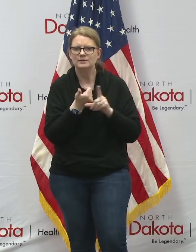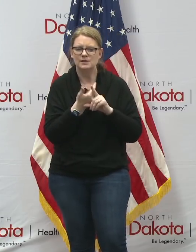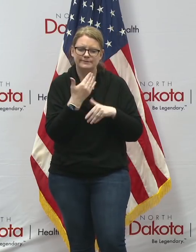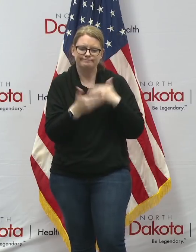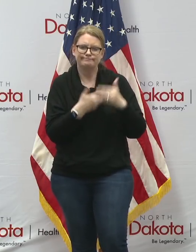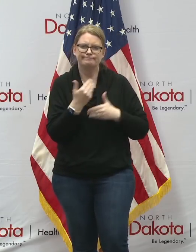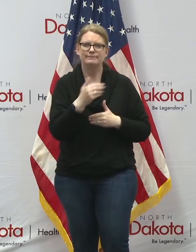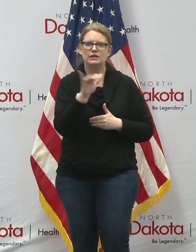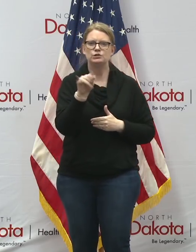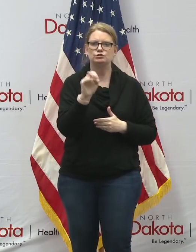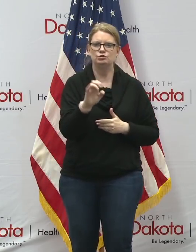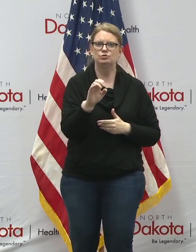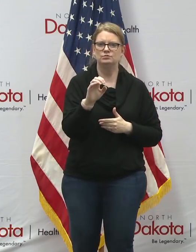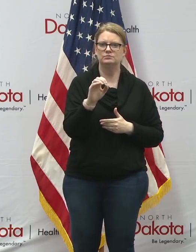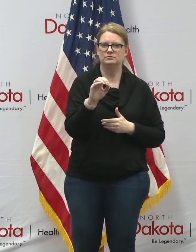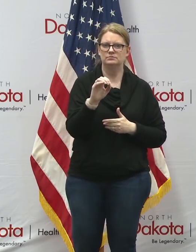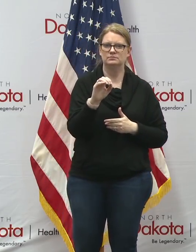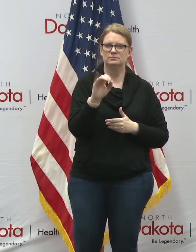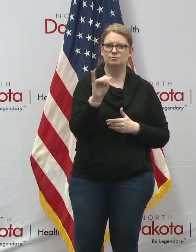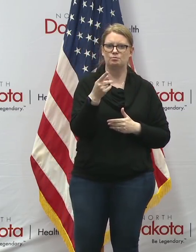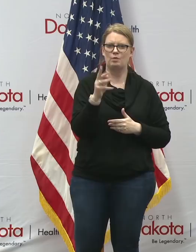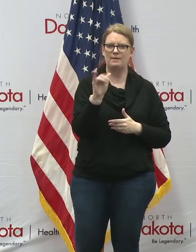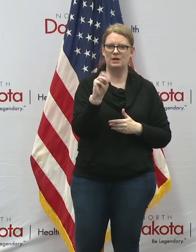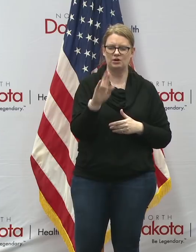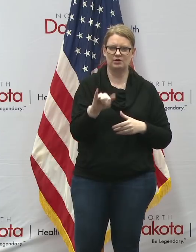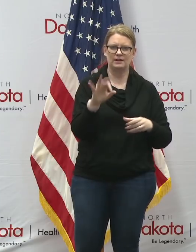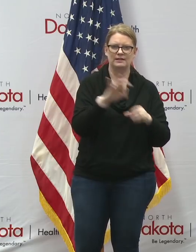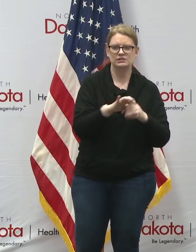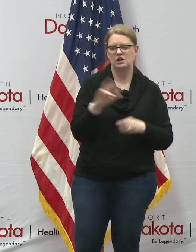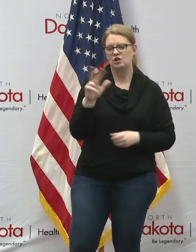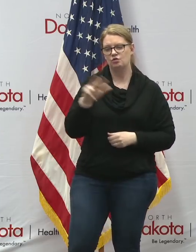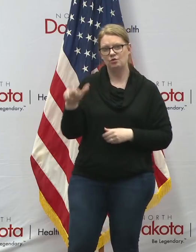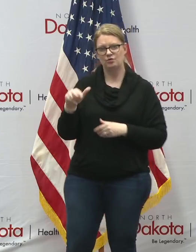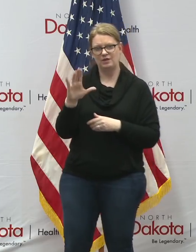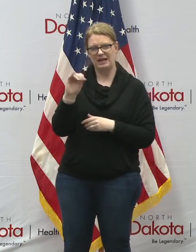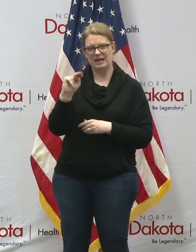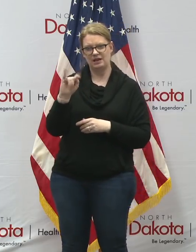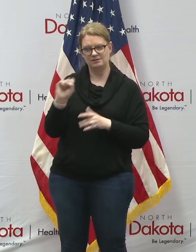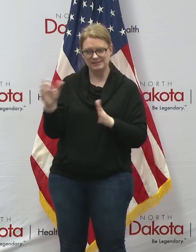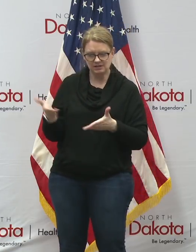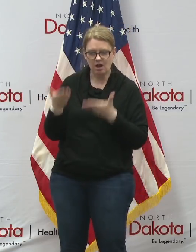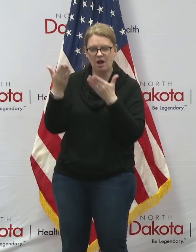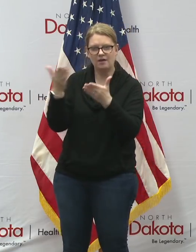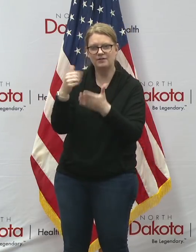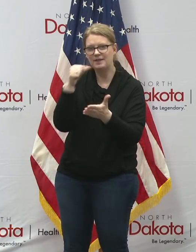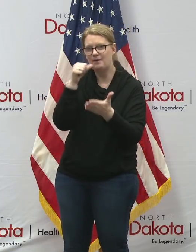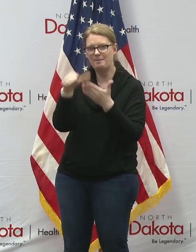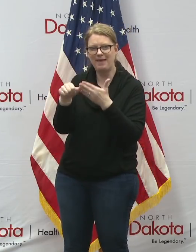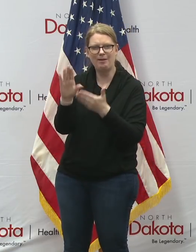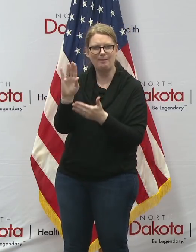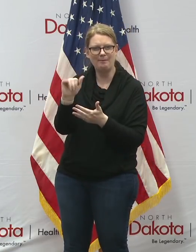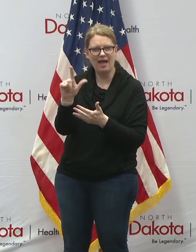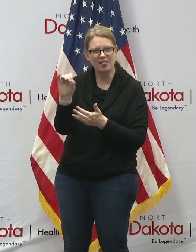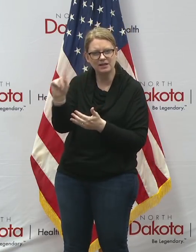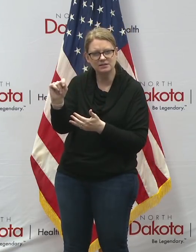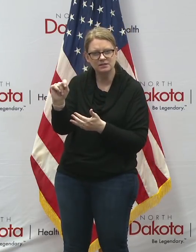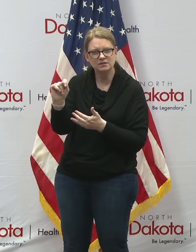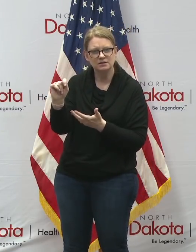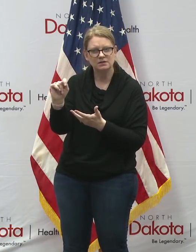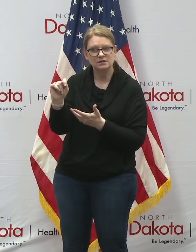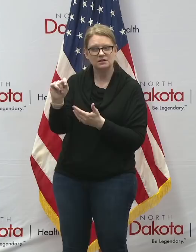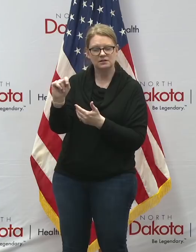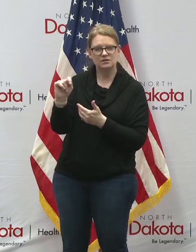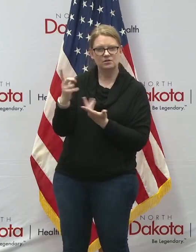election by mail ballot only 33 counties offer mail ballot voting already but those were